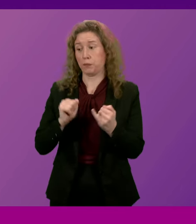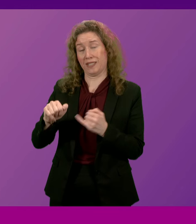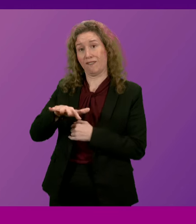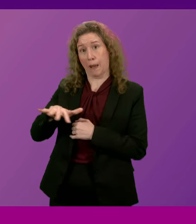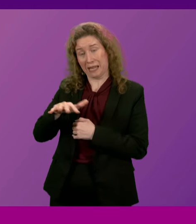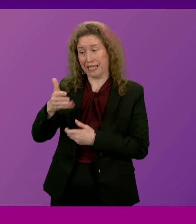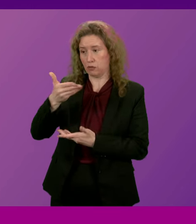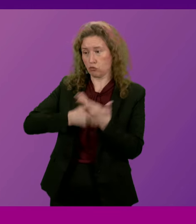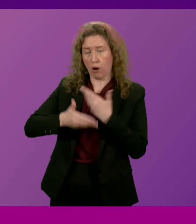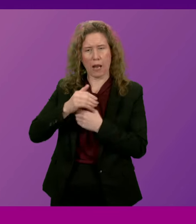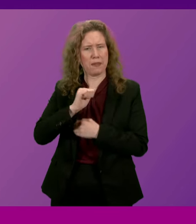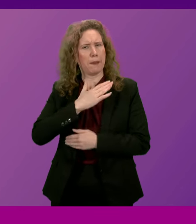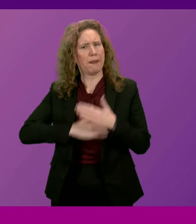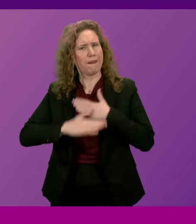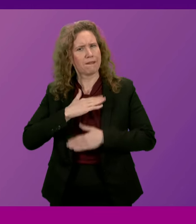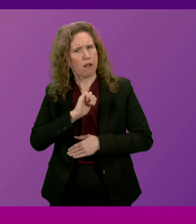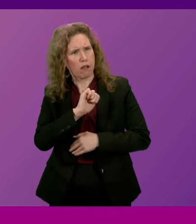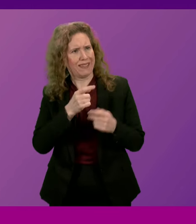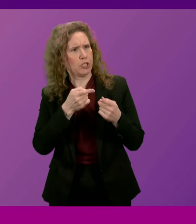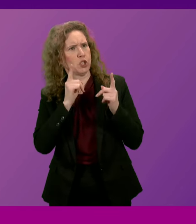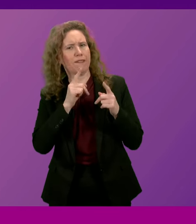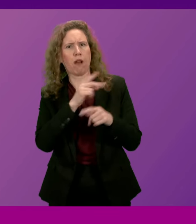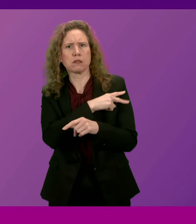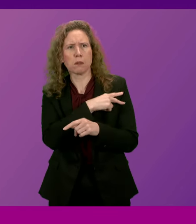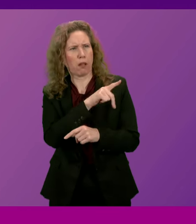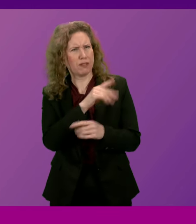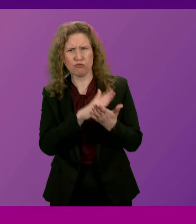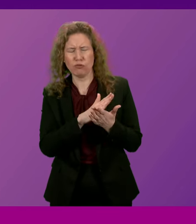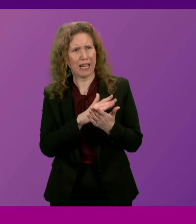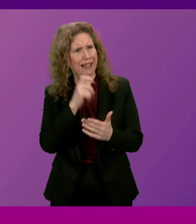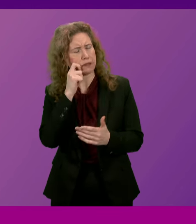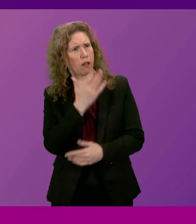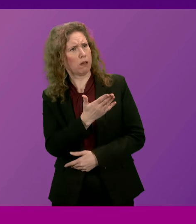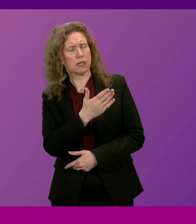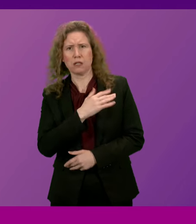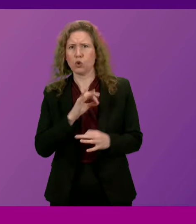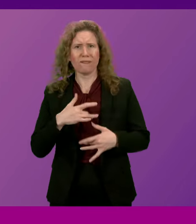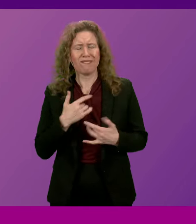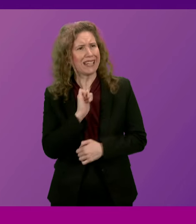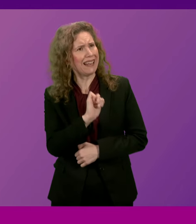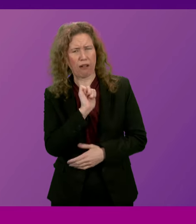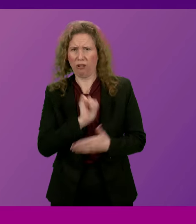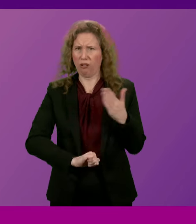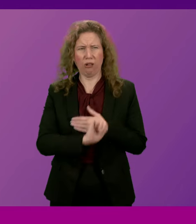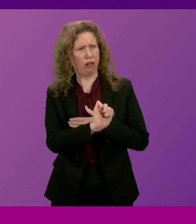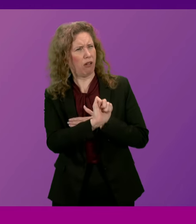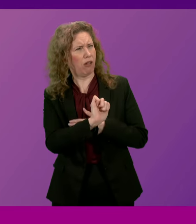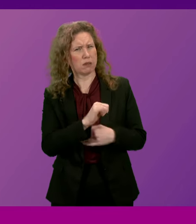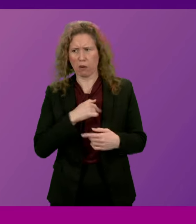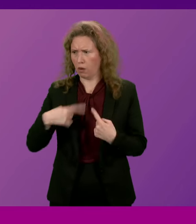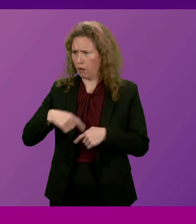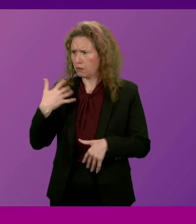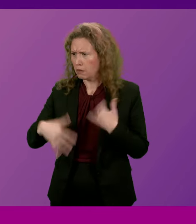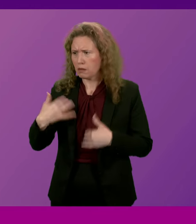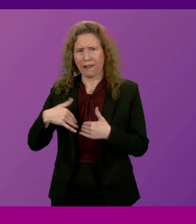the conduct of the Chief Constable as insulting and callous. So does the First Minister agree with the family